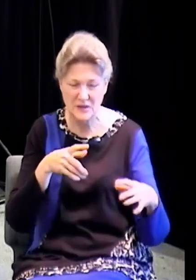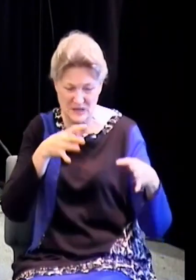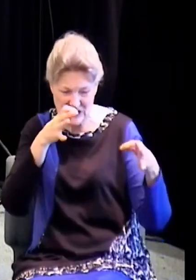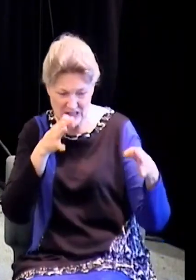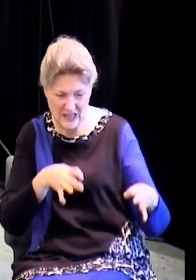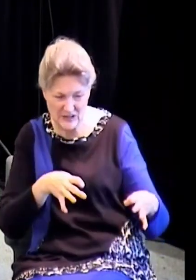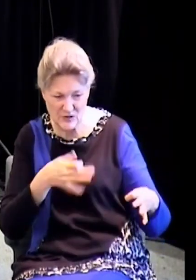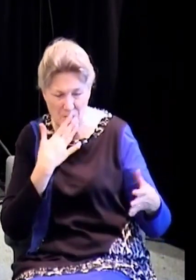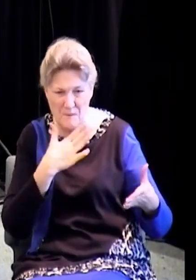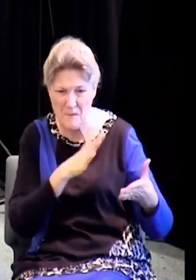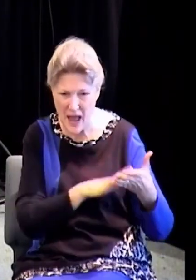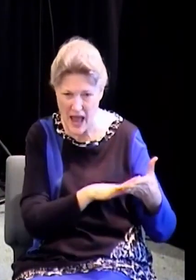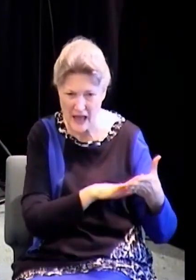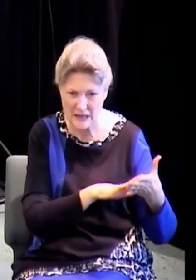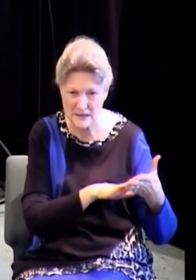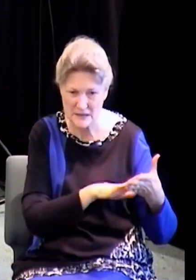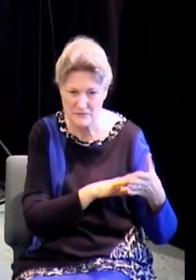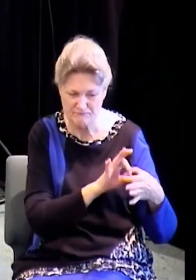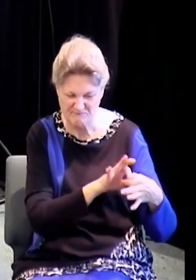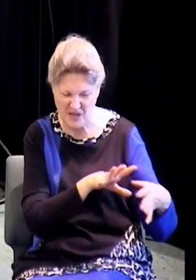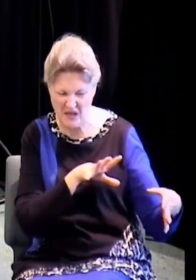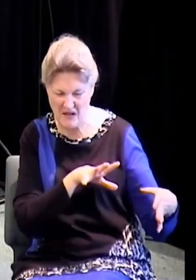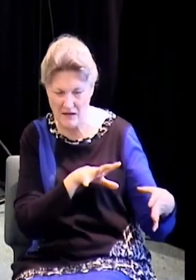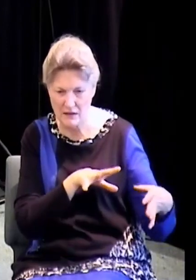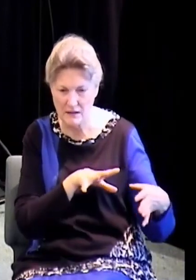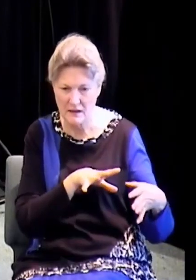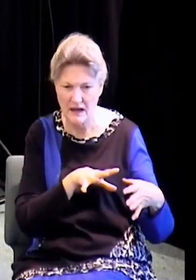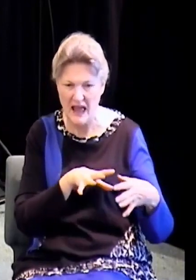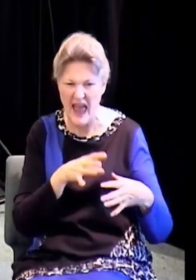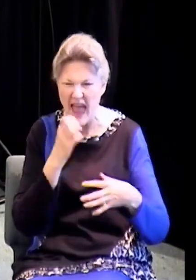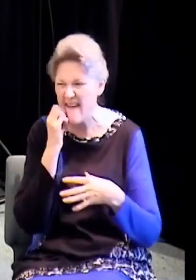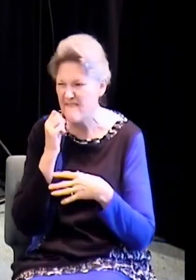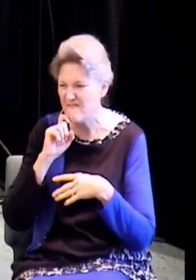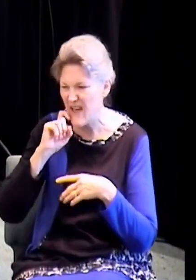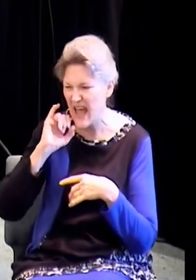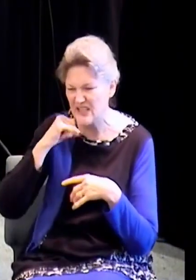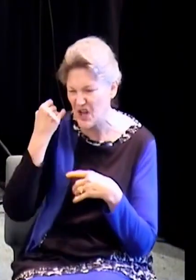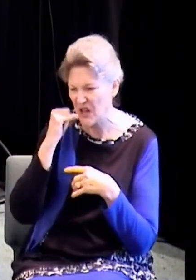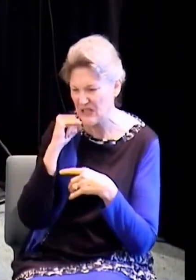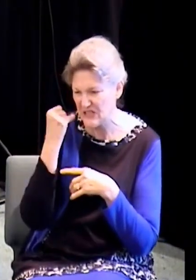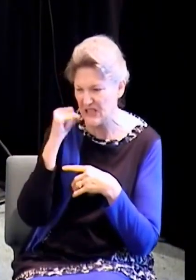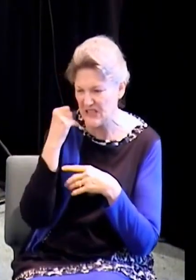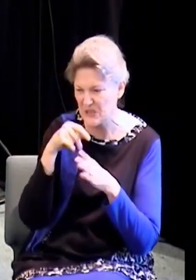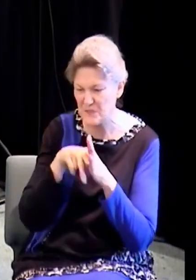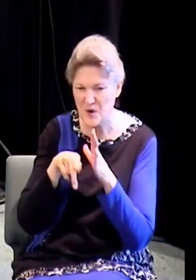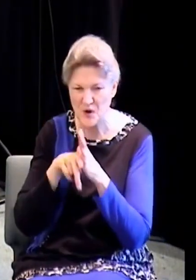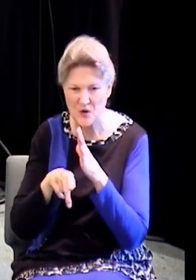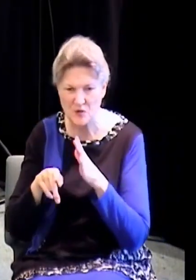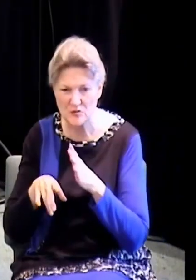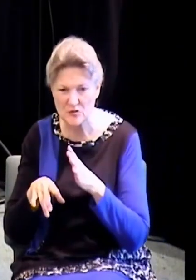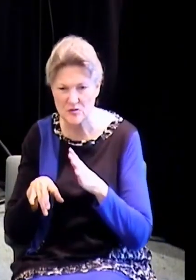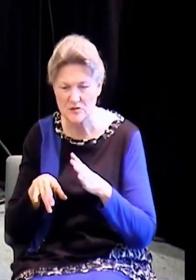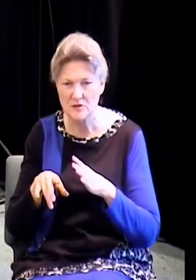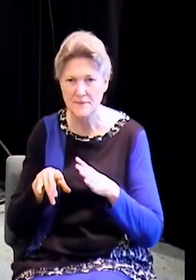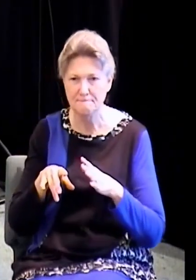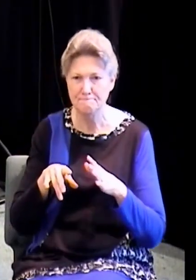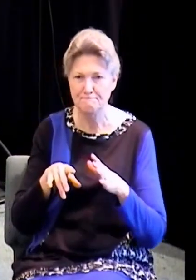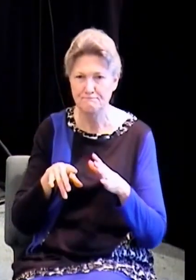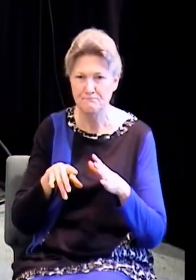disunion, envying, murders, drunkenness, revelings, which is rioting, and such like of